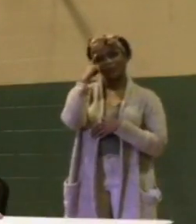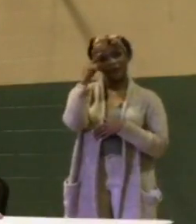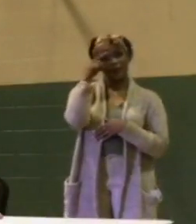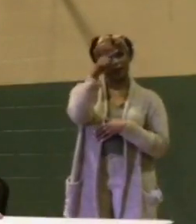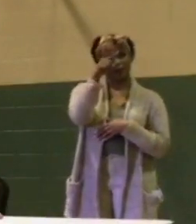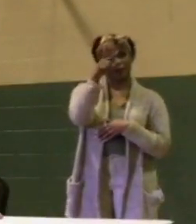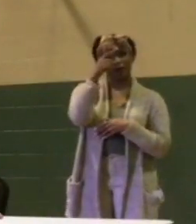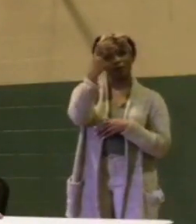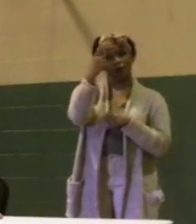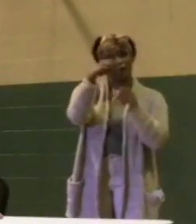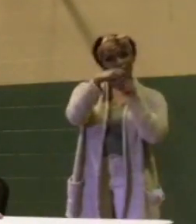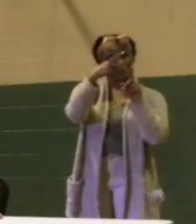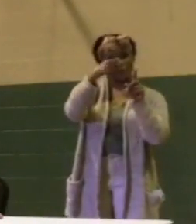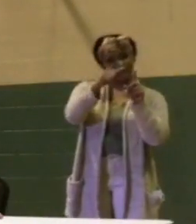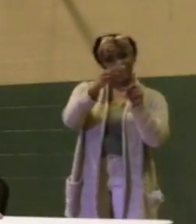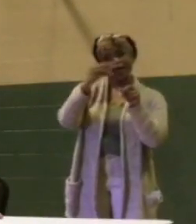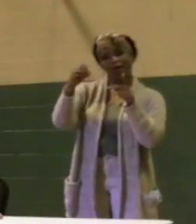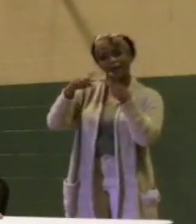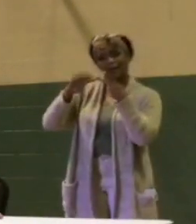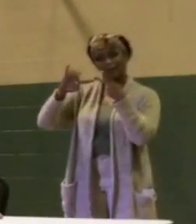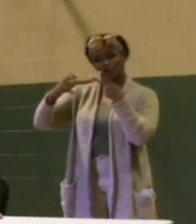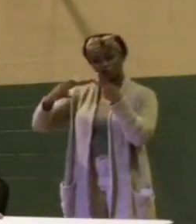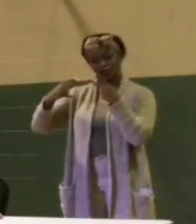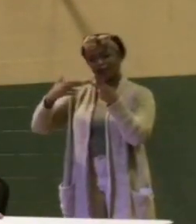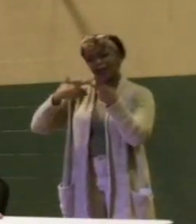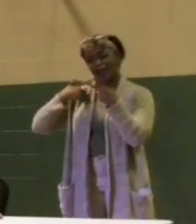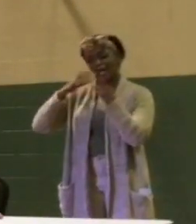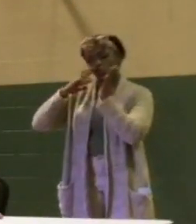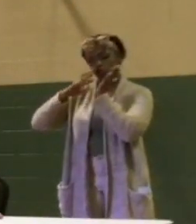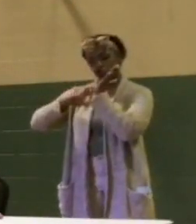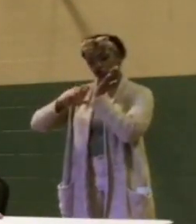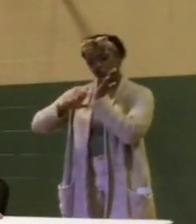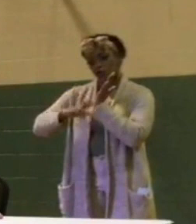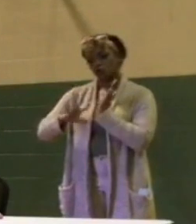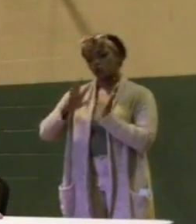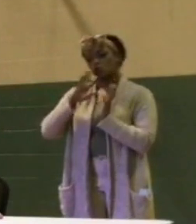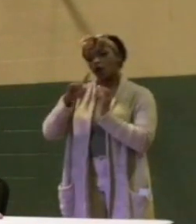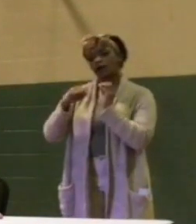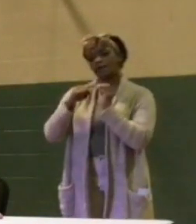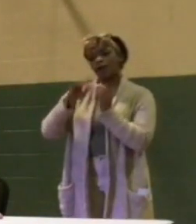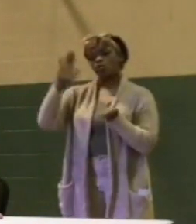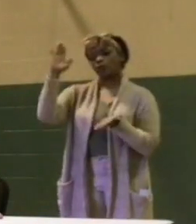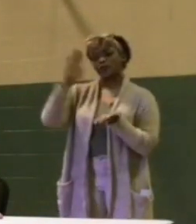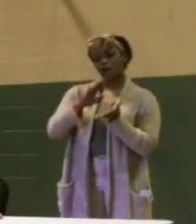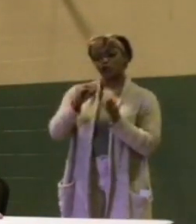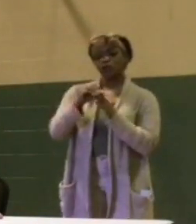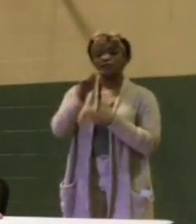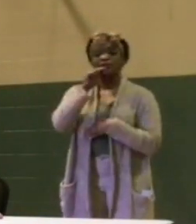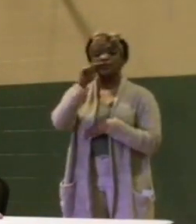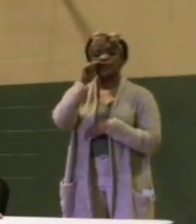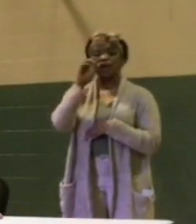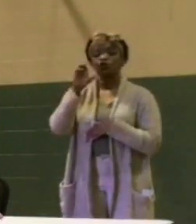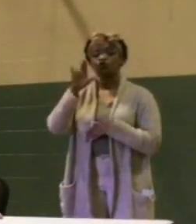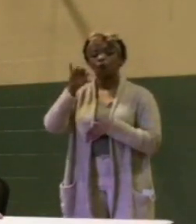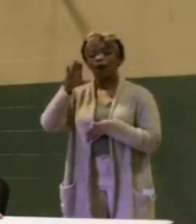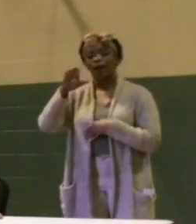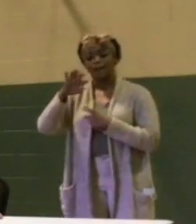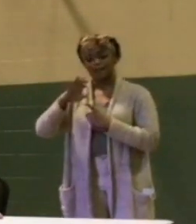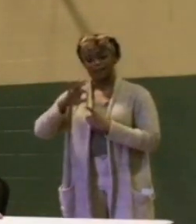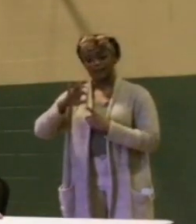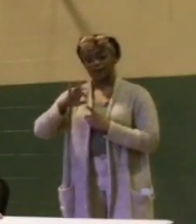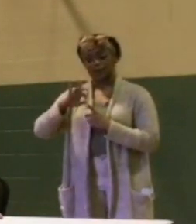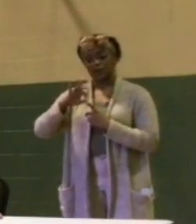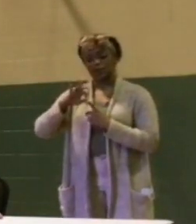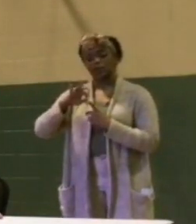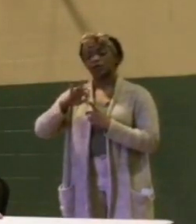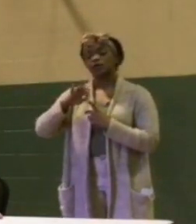also one in Michigan as well, that talk about the reduction in teenage crime, especially teenage